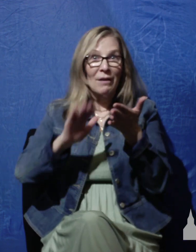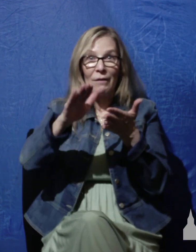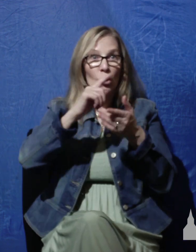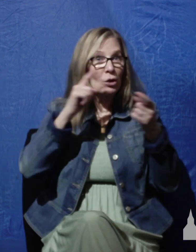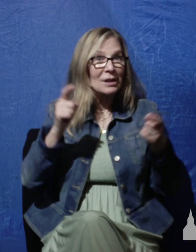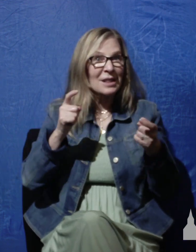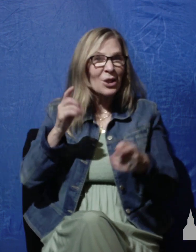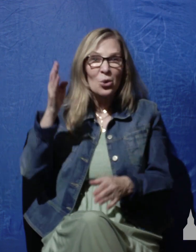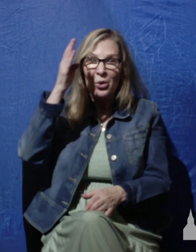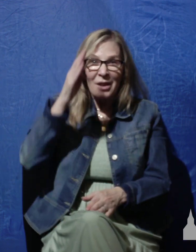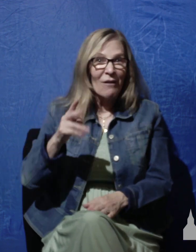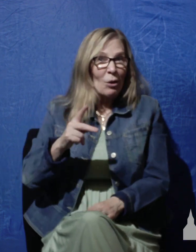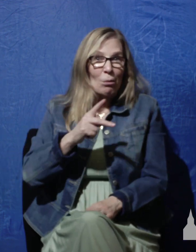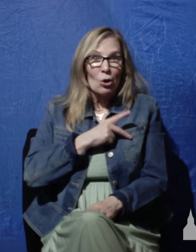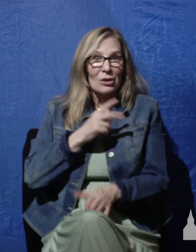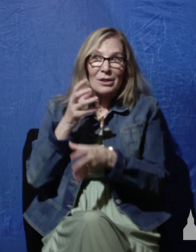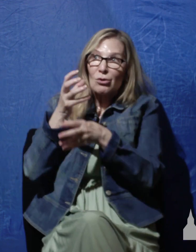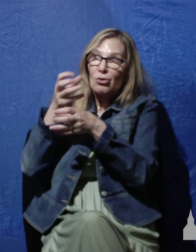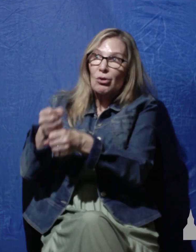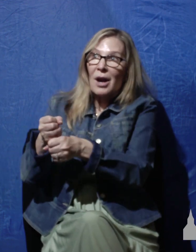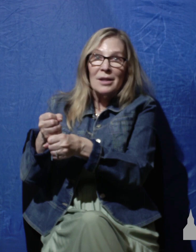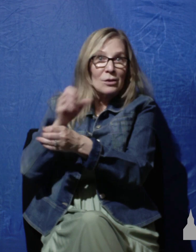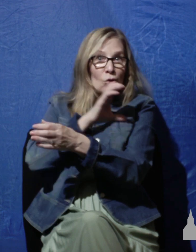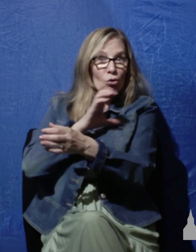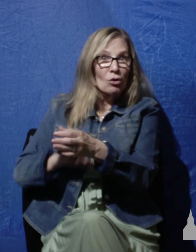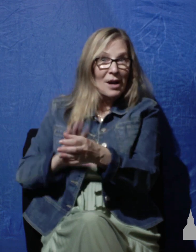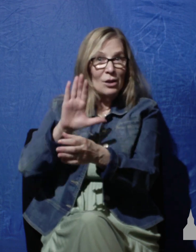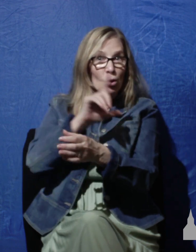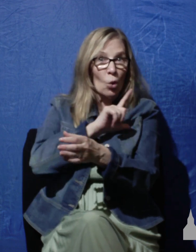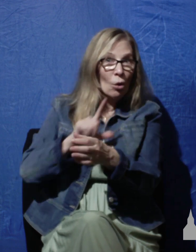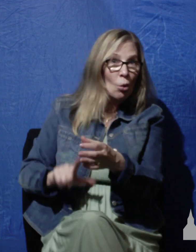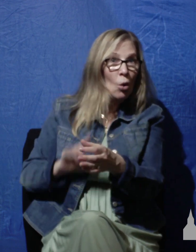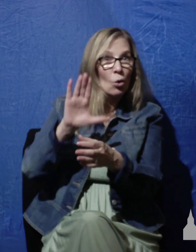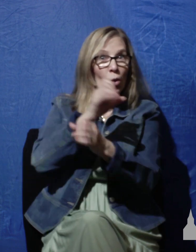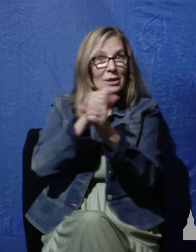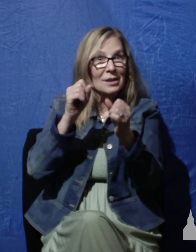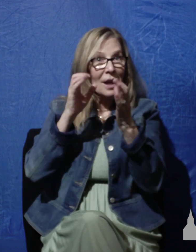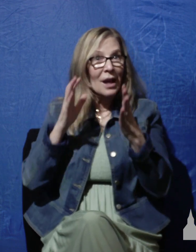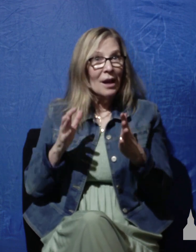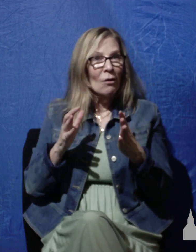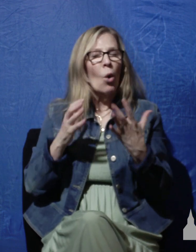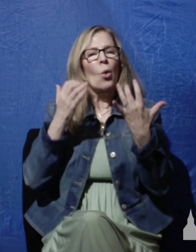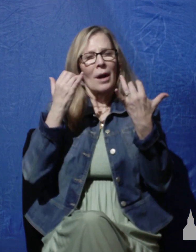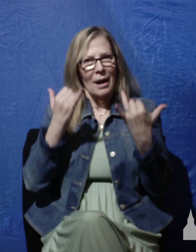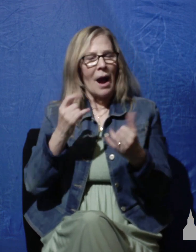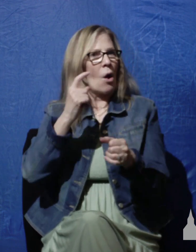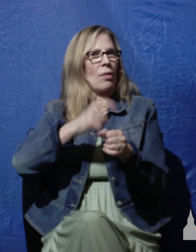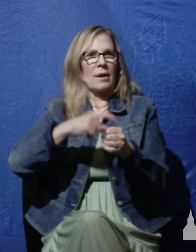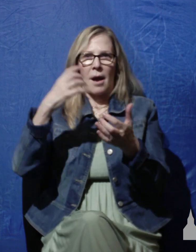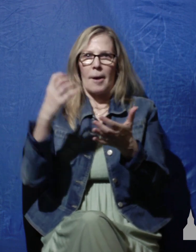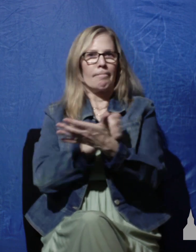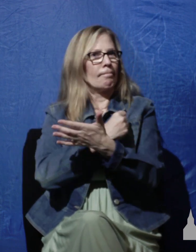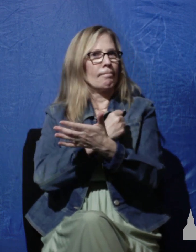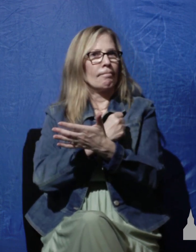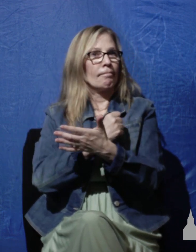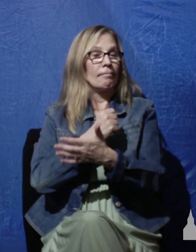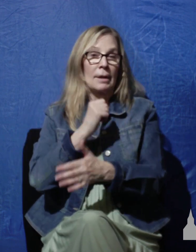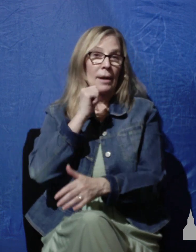if you've never personally trusted Christ as your Lord and Savior then this is the time to do that not tomorrow you don't know if you have